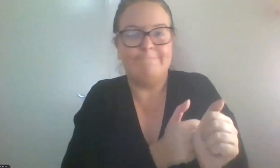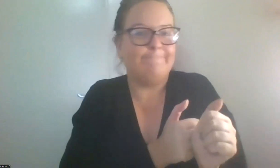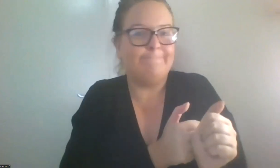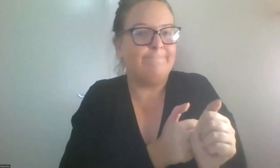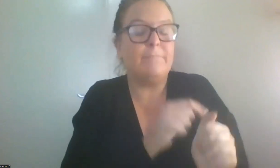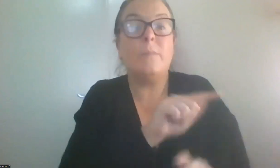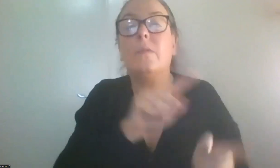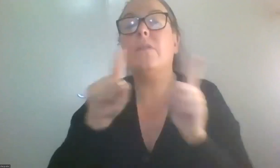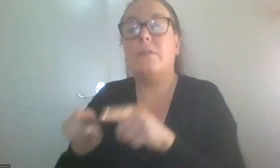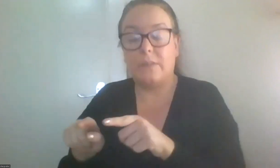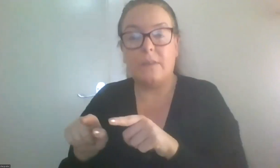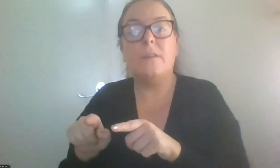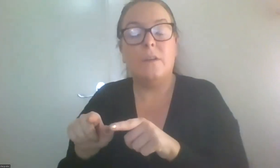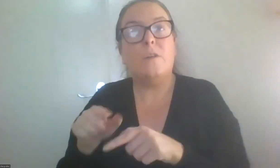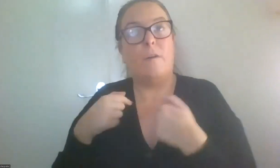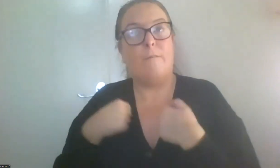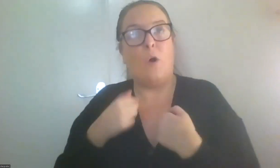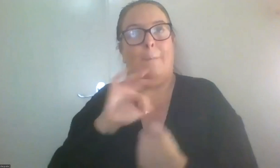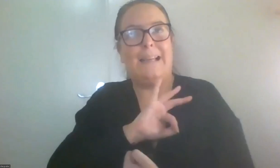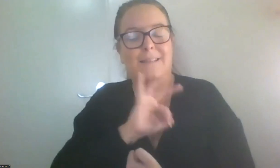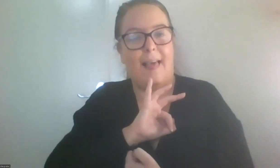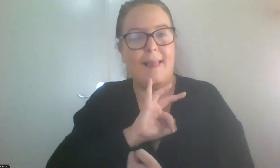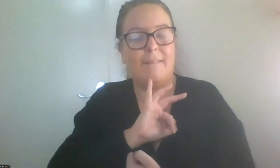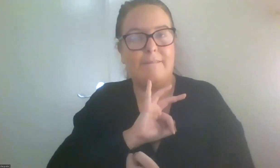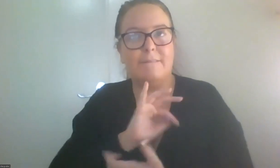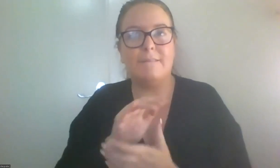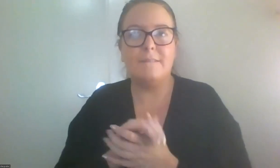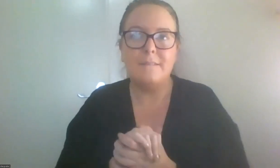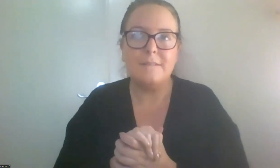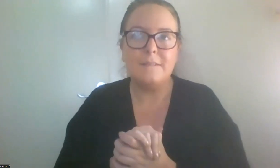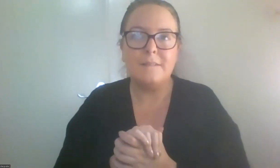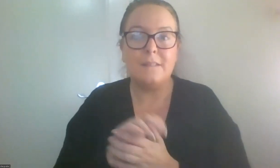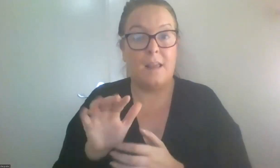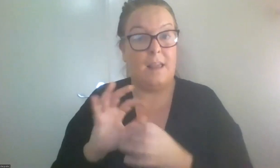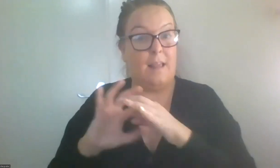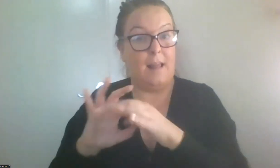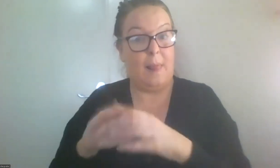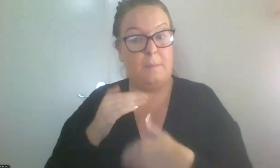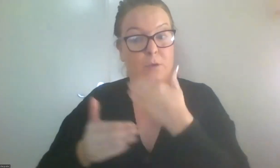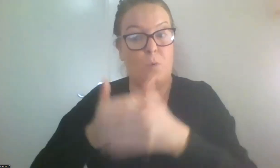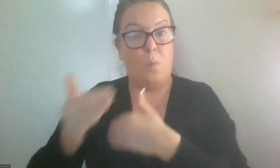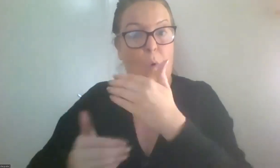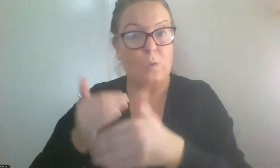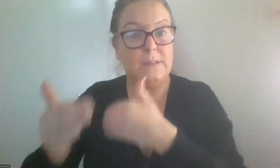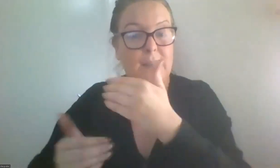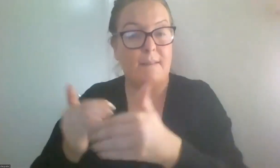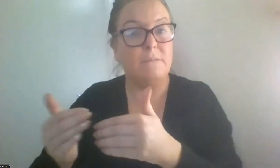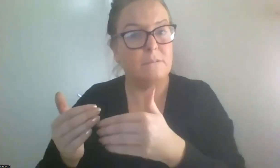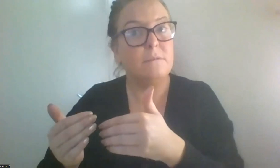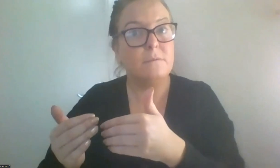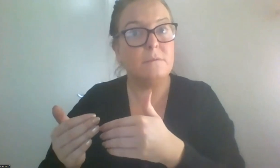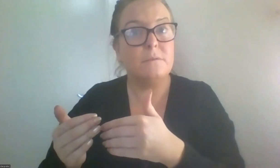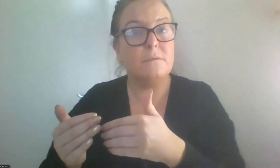the collaborative process is, of course, will it